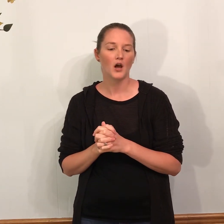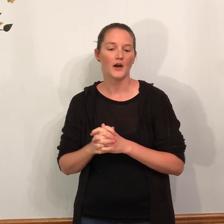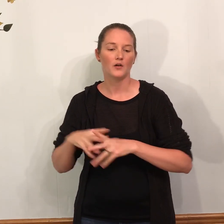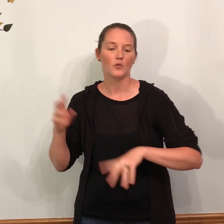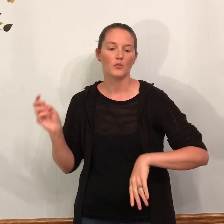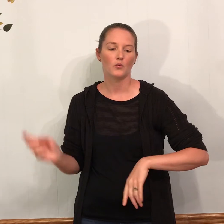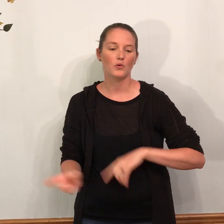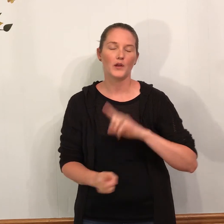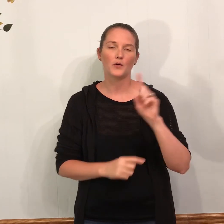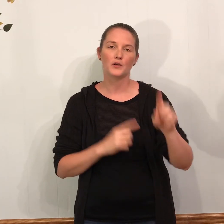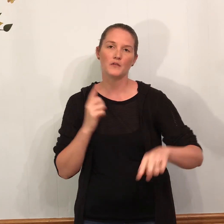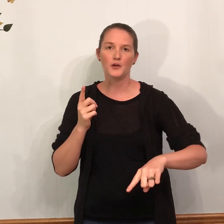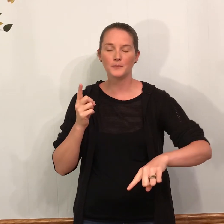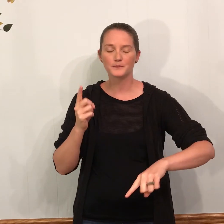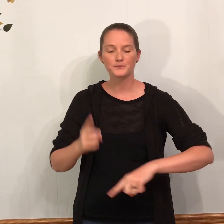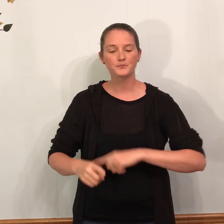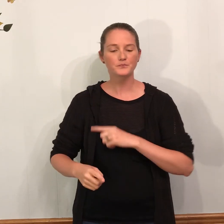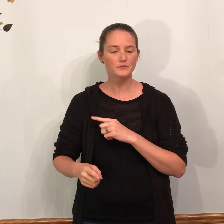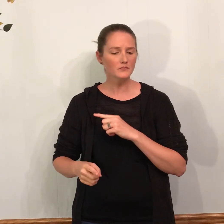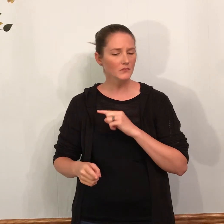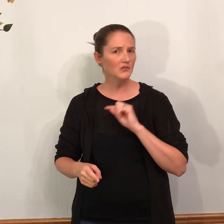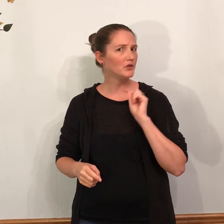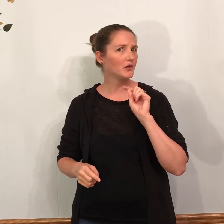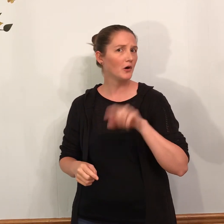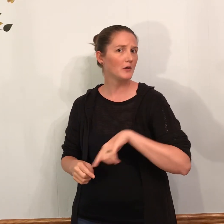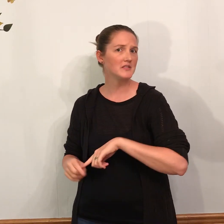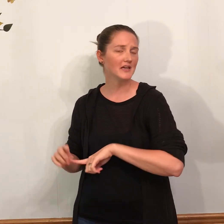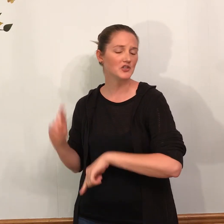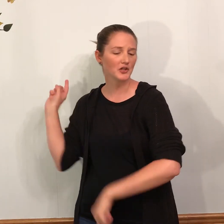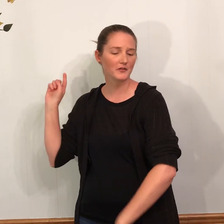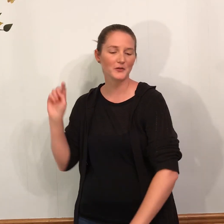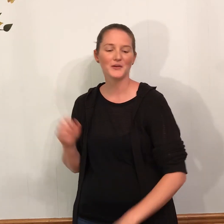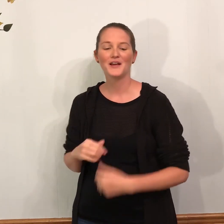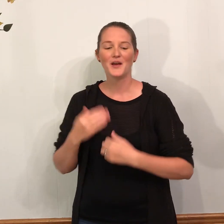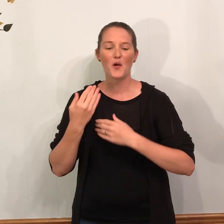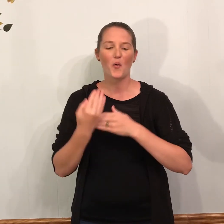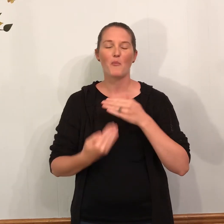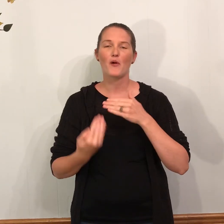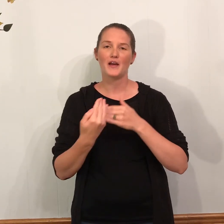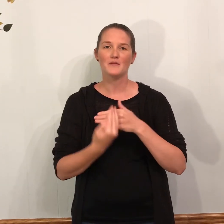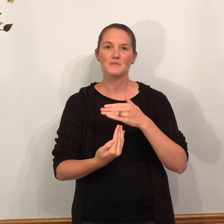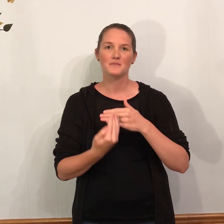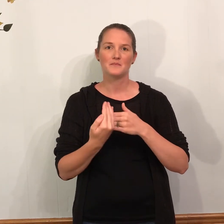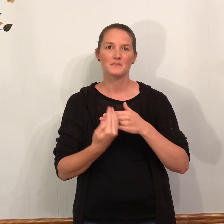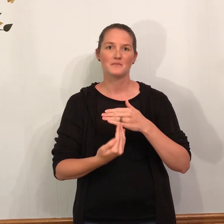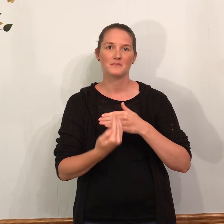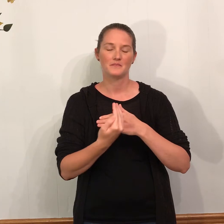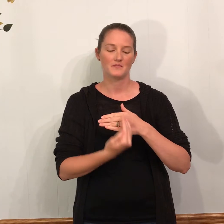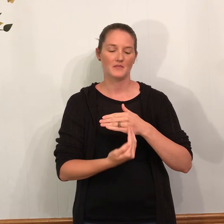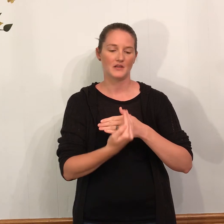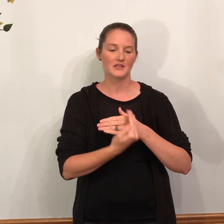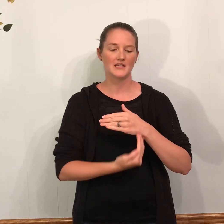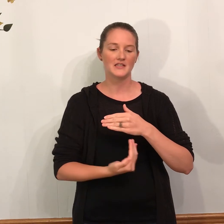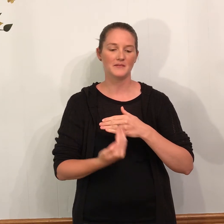All right. Really quick review. Your carb slash junk food. Bread. Slice it.